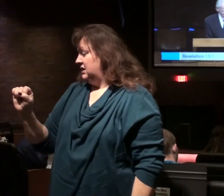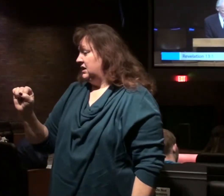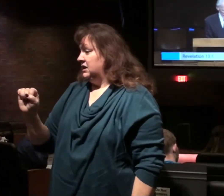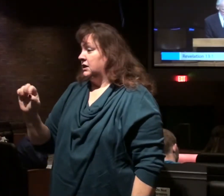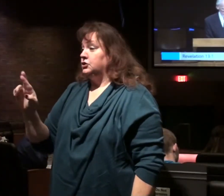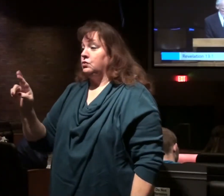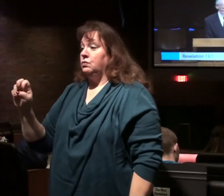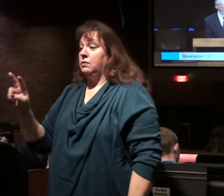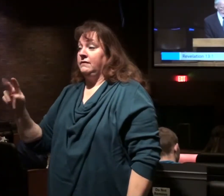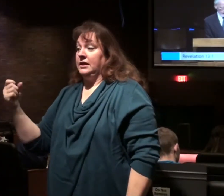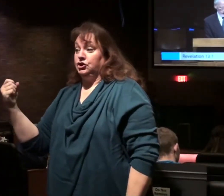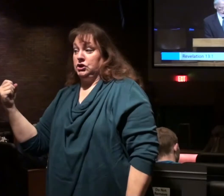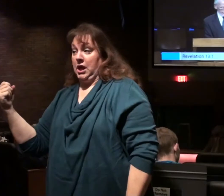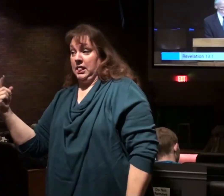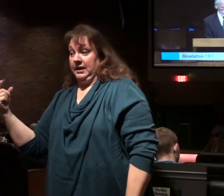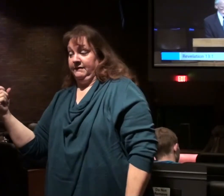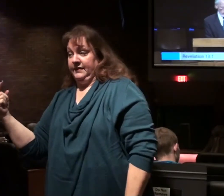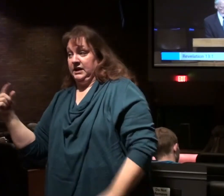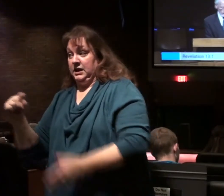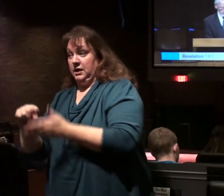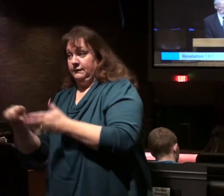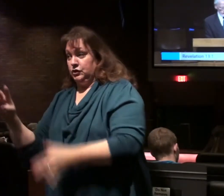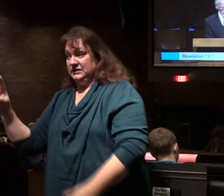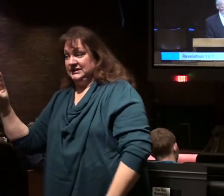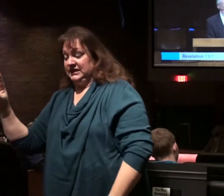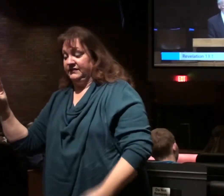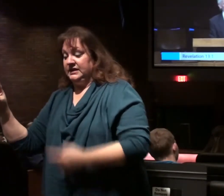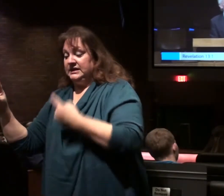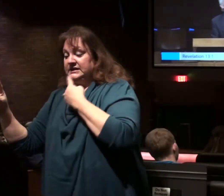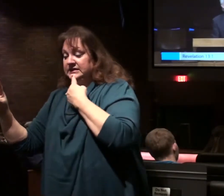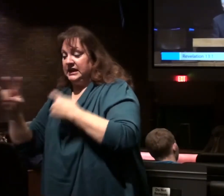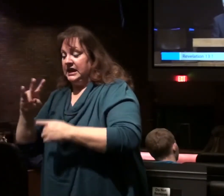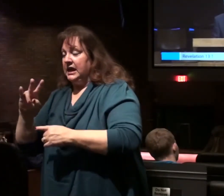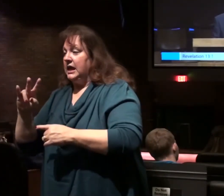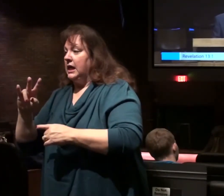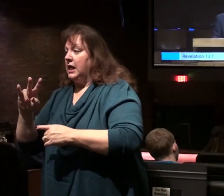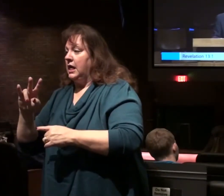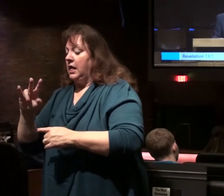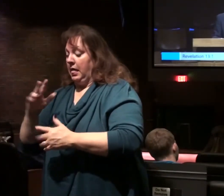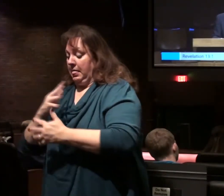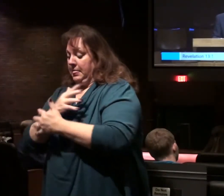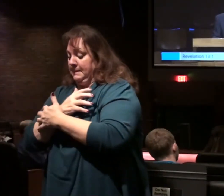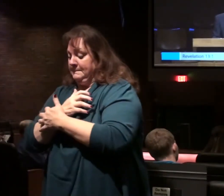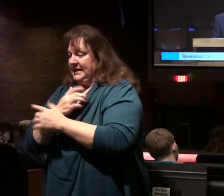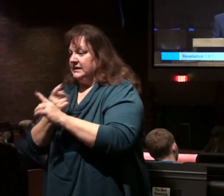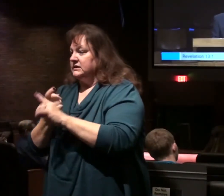11, verse 7, it says, beast comes out of the abyss.